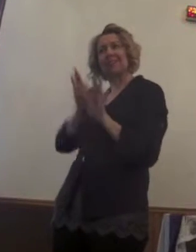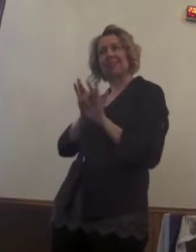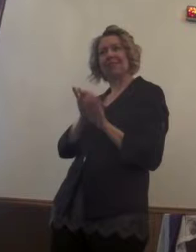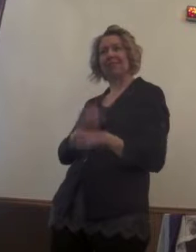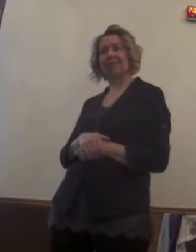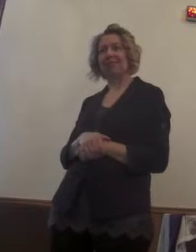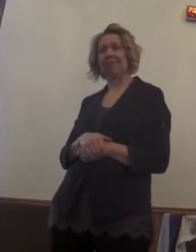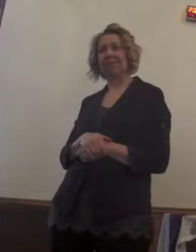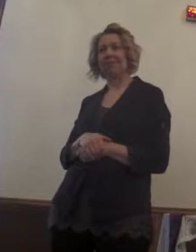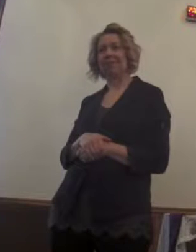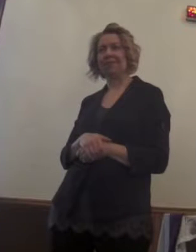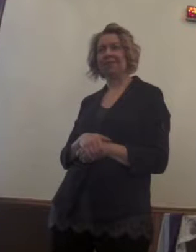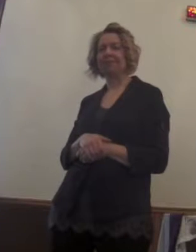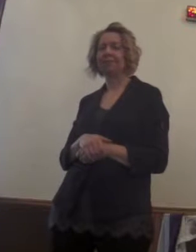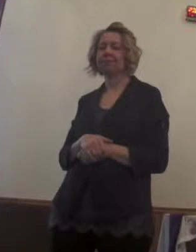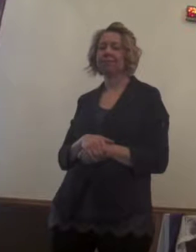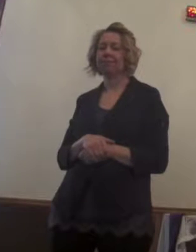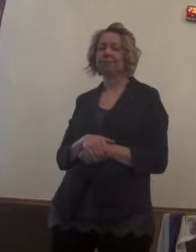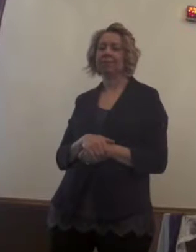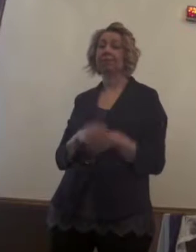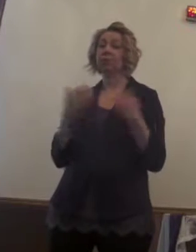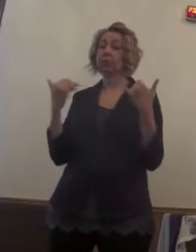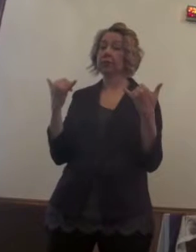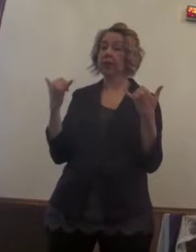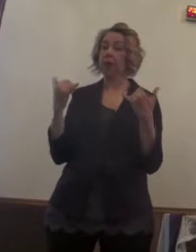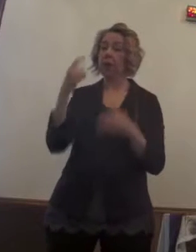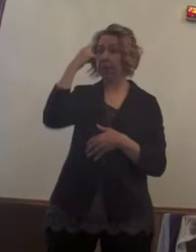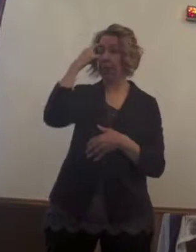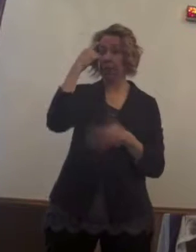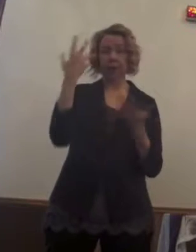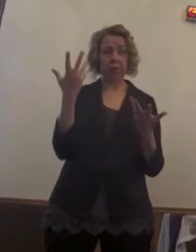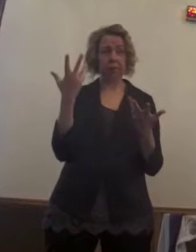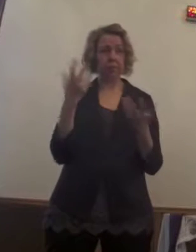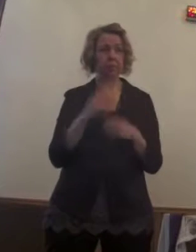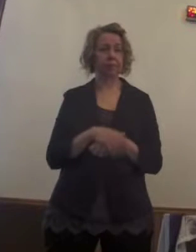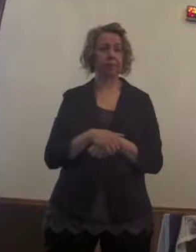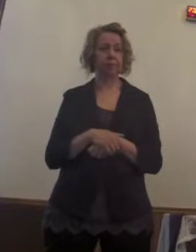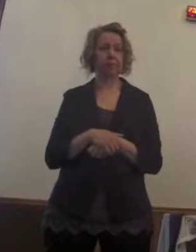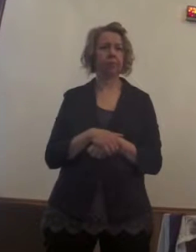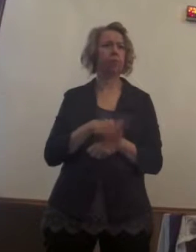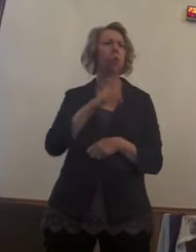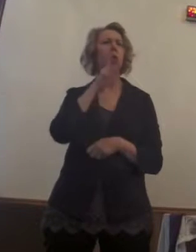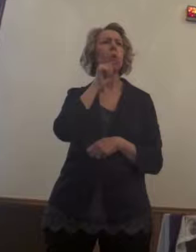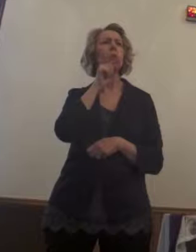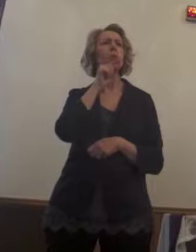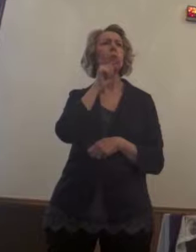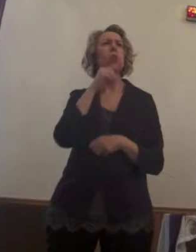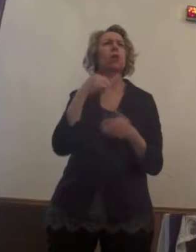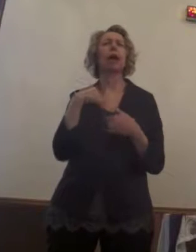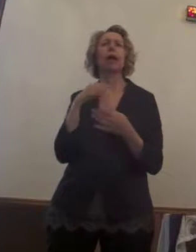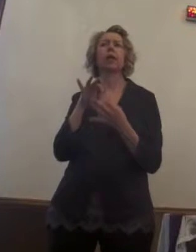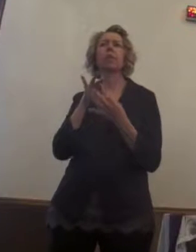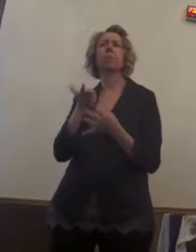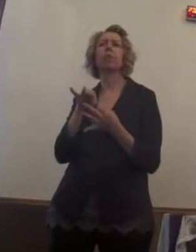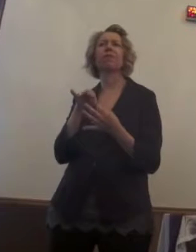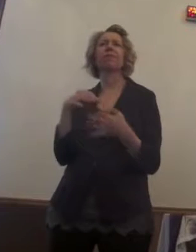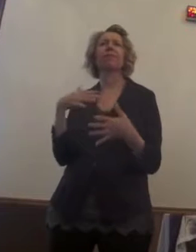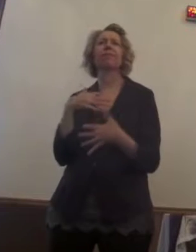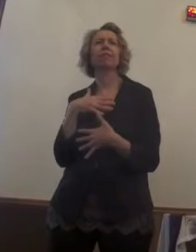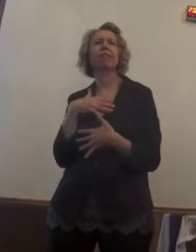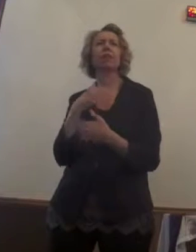Put this contrast into contrast with who had perfect fear, love, and trust